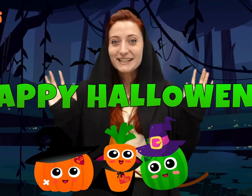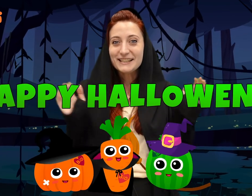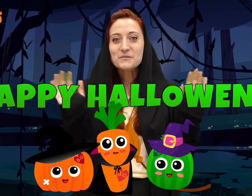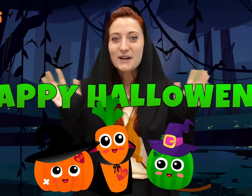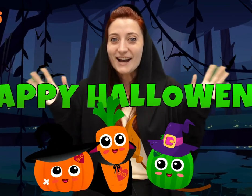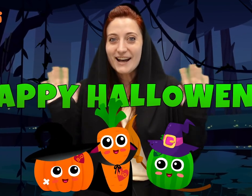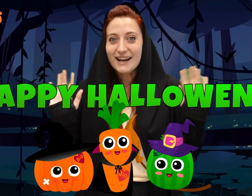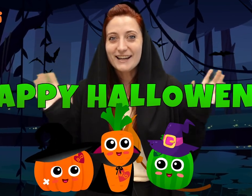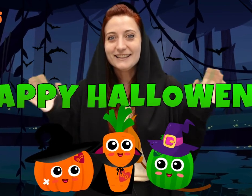Bye!